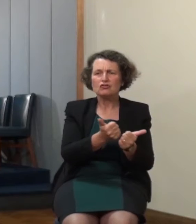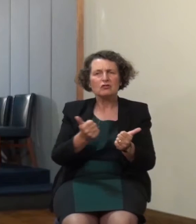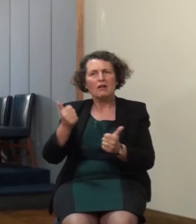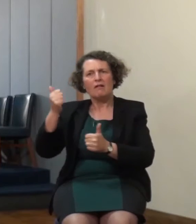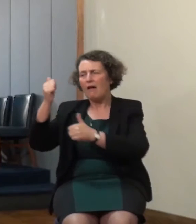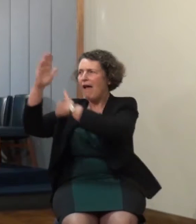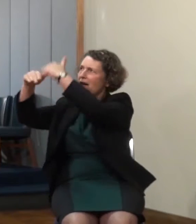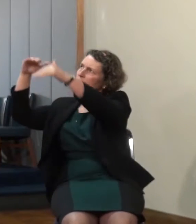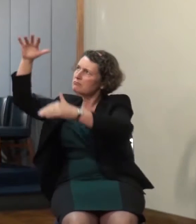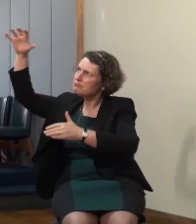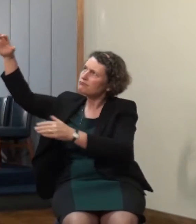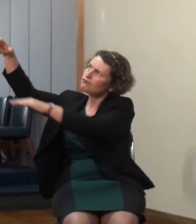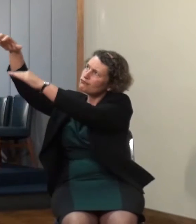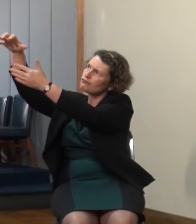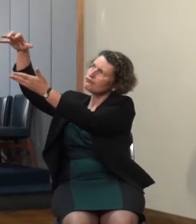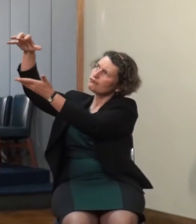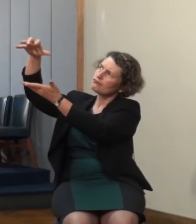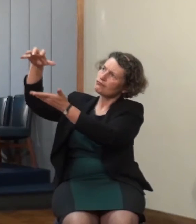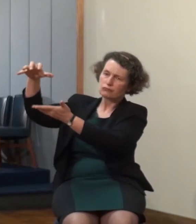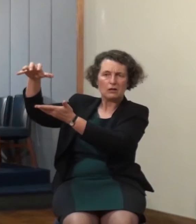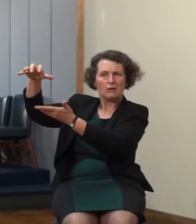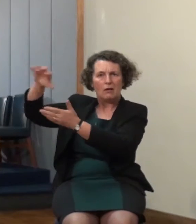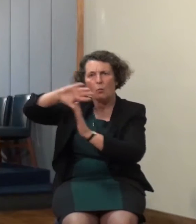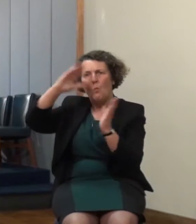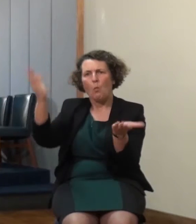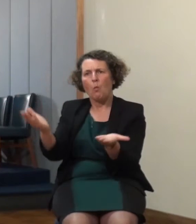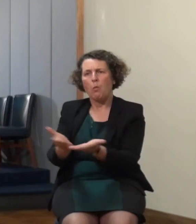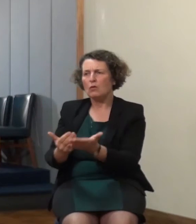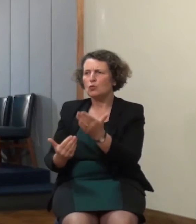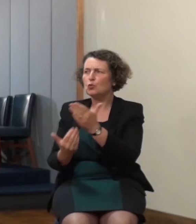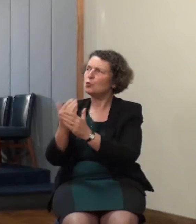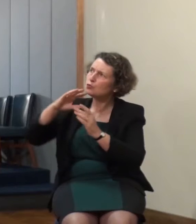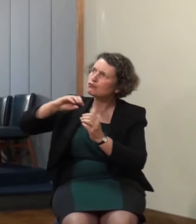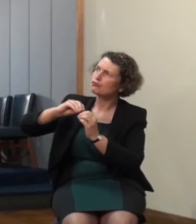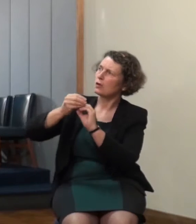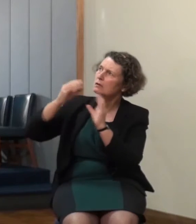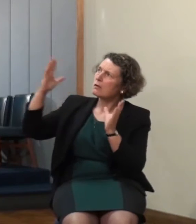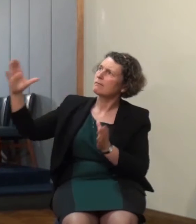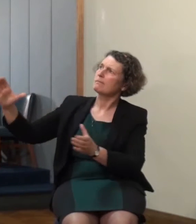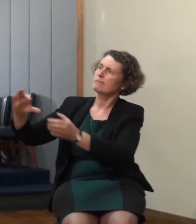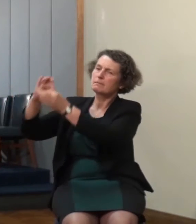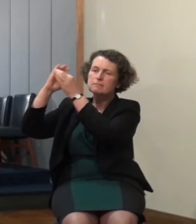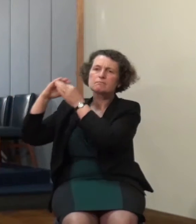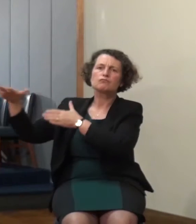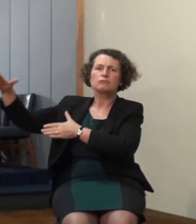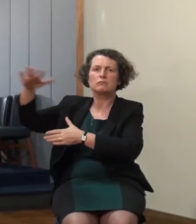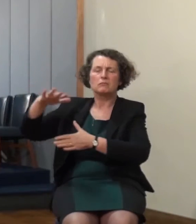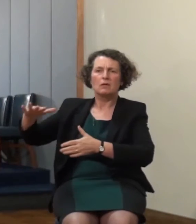compensation not that we look for compensation we'll never go to the Lord and say Lord I lost this I